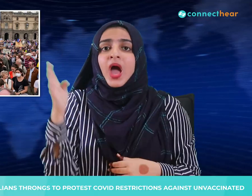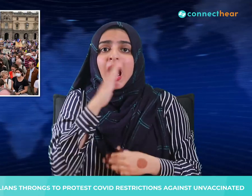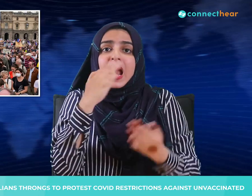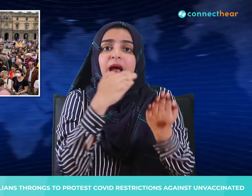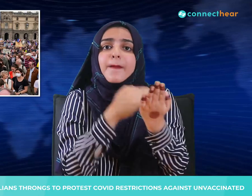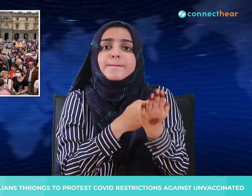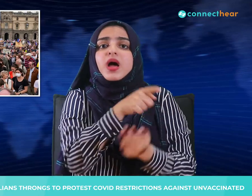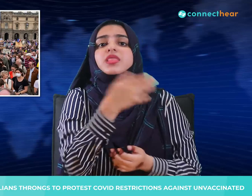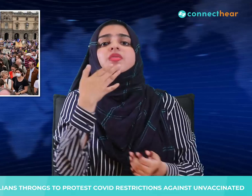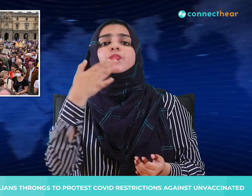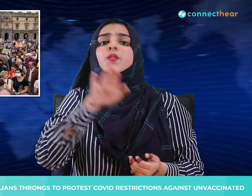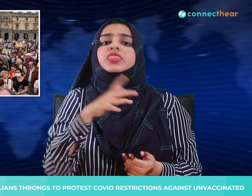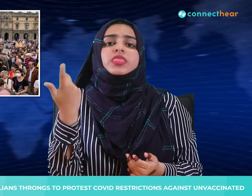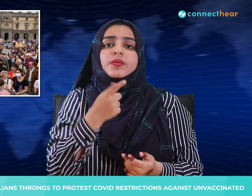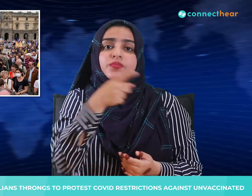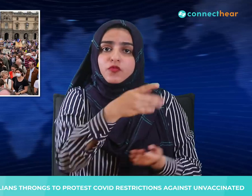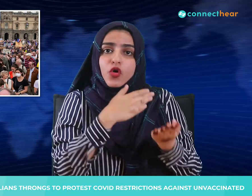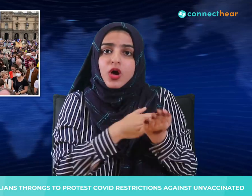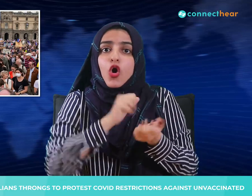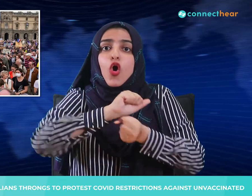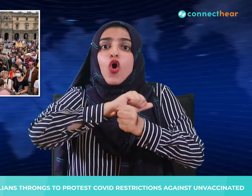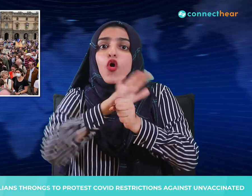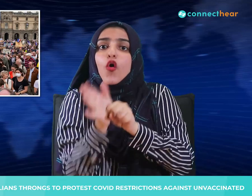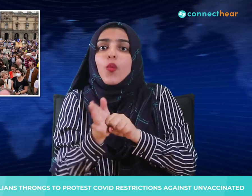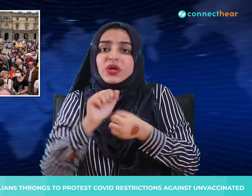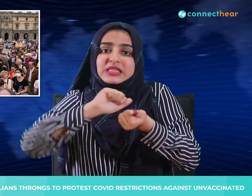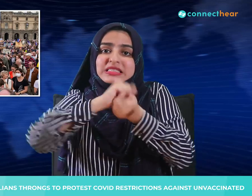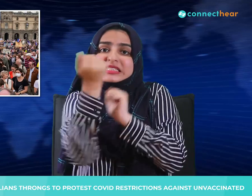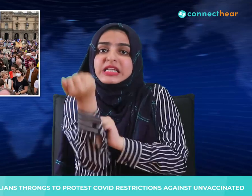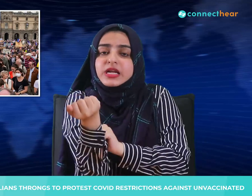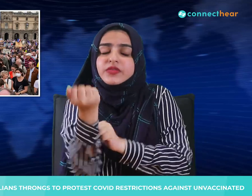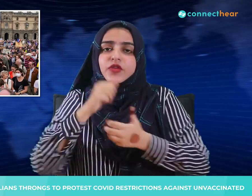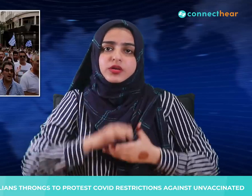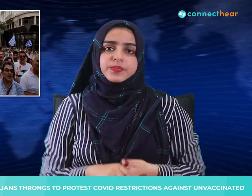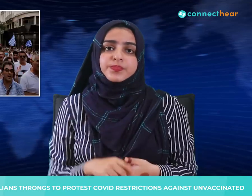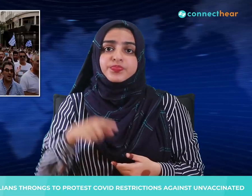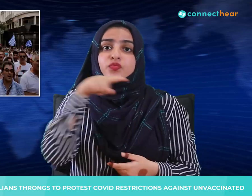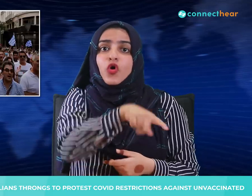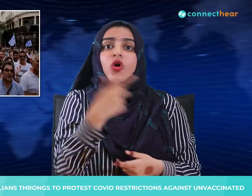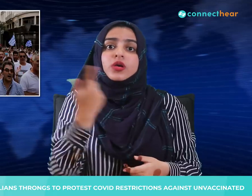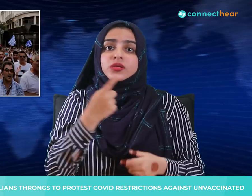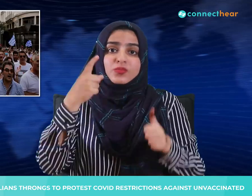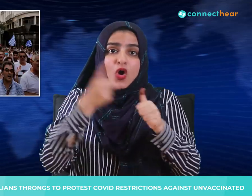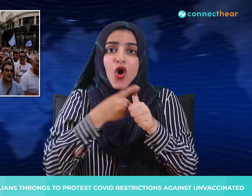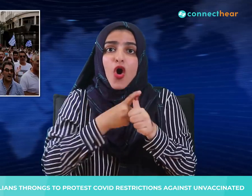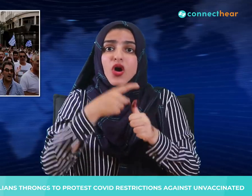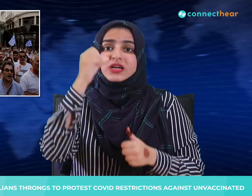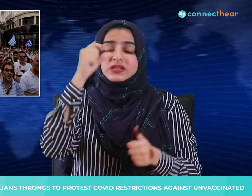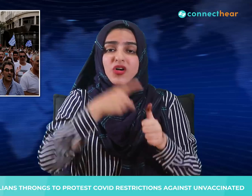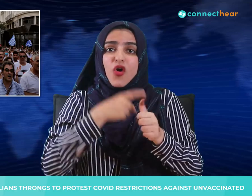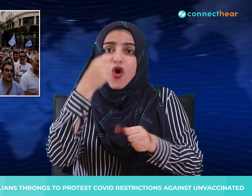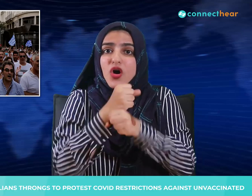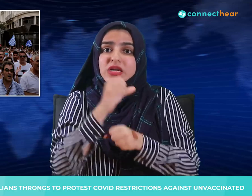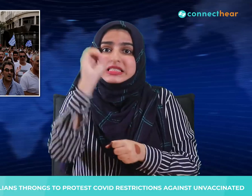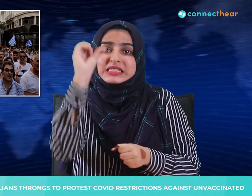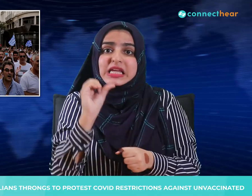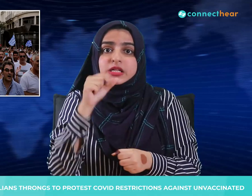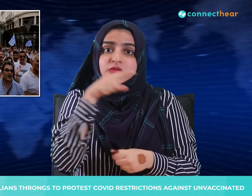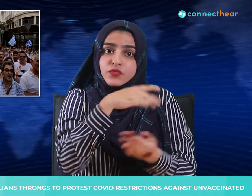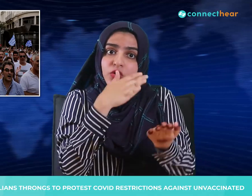which is an extension of the EU's digital COVID certificate, will be required from August 6th to enter cinemas,